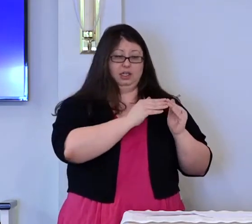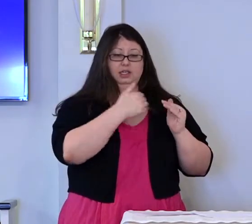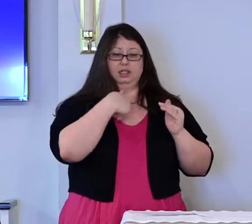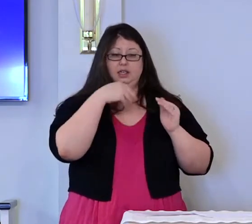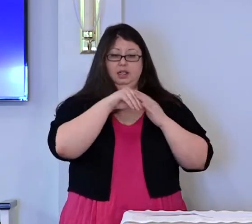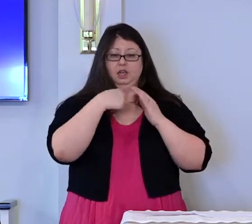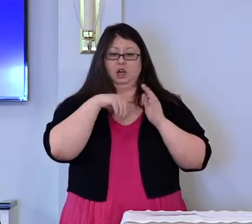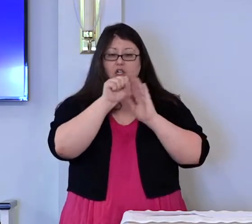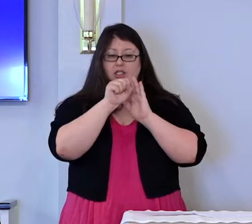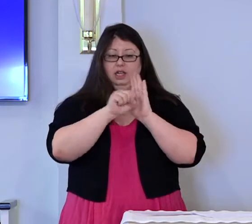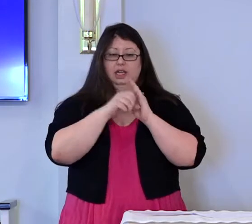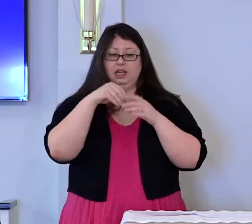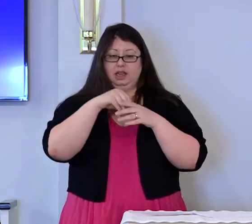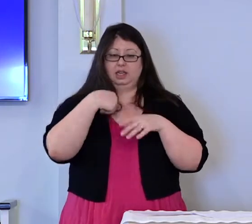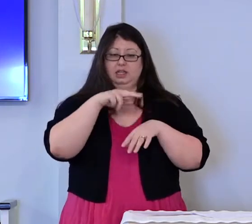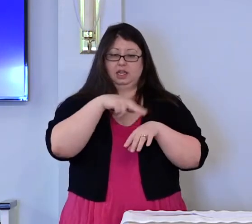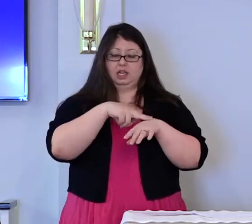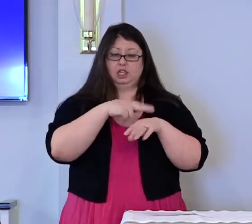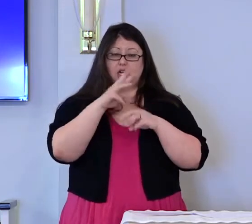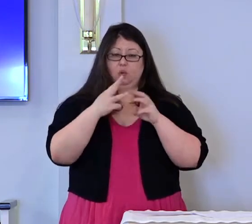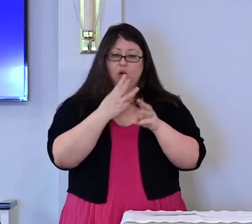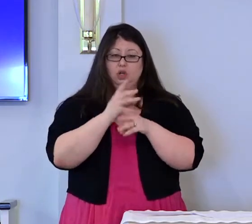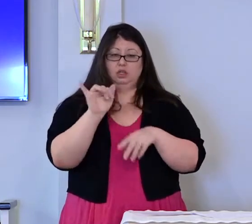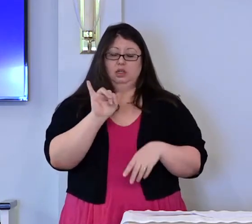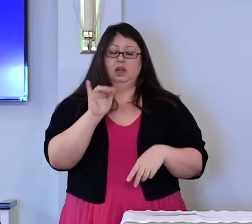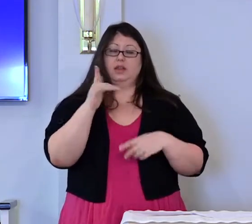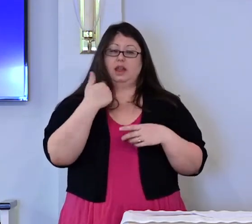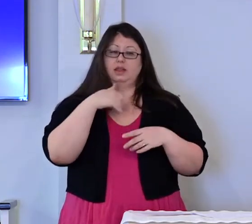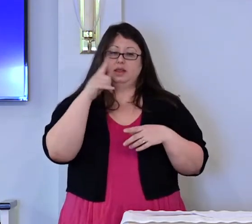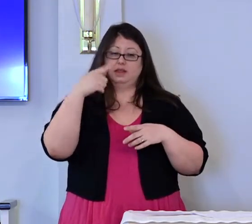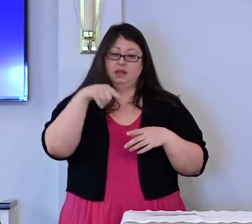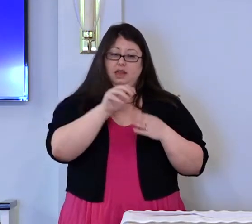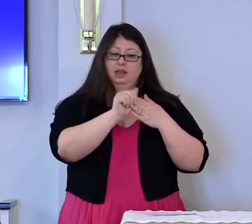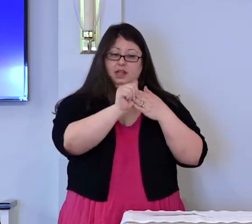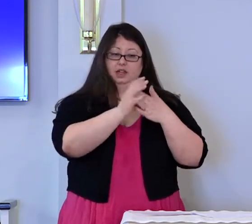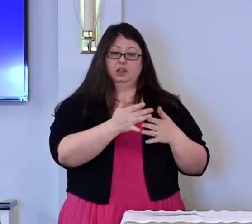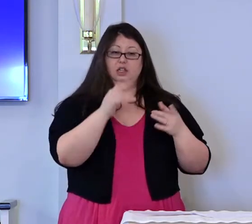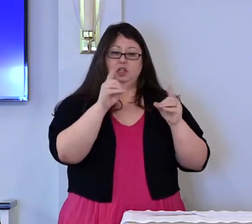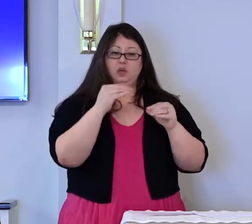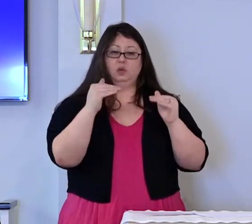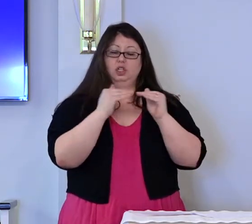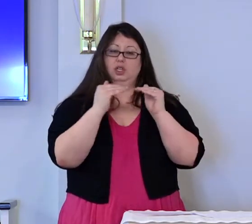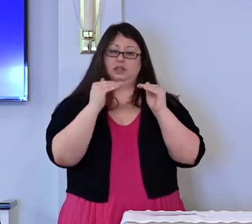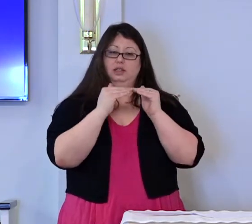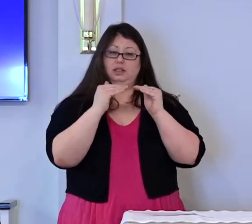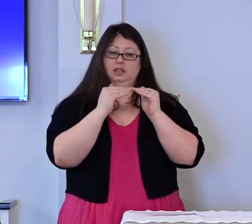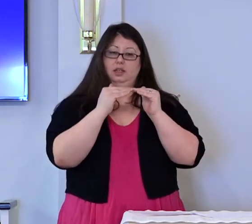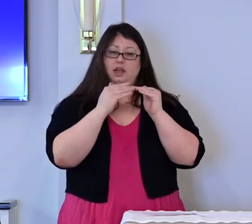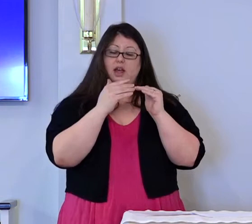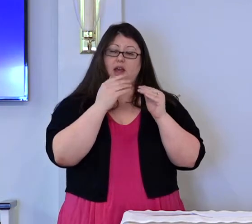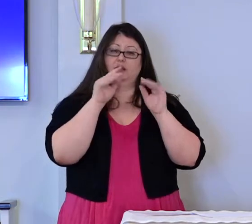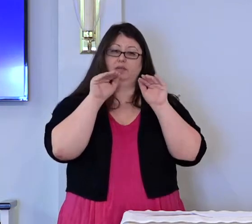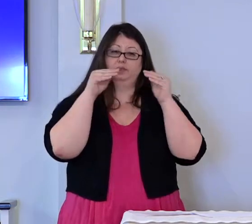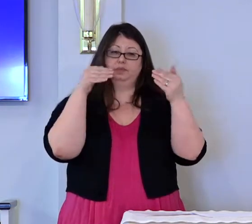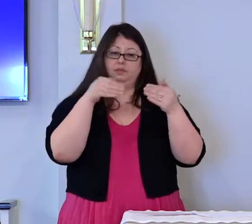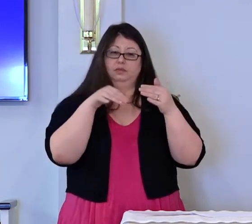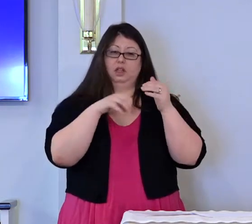in our nation and in our world that they may do justice and love mercy